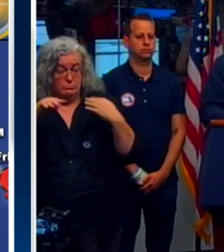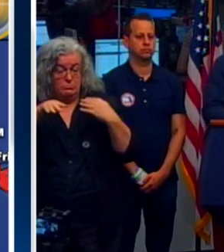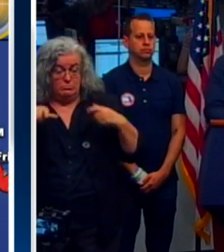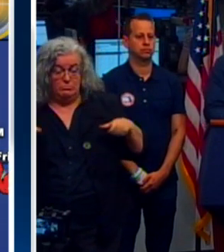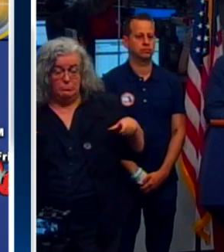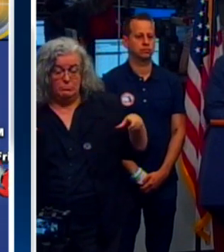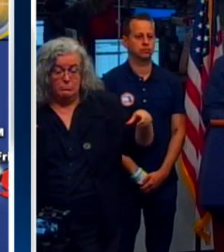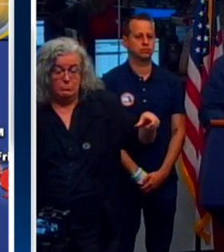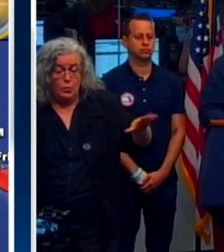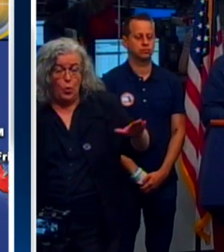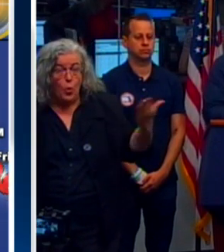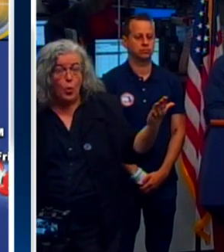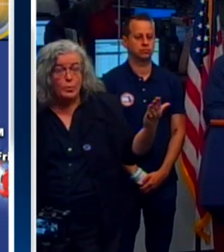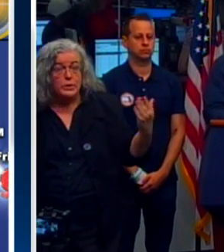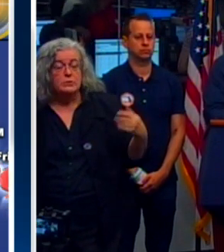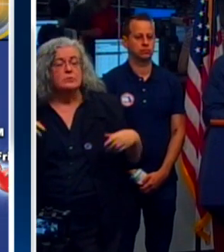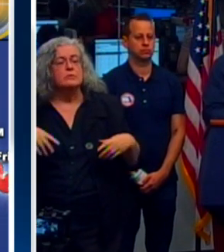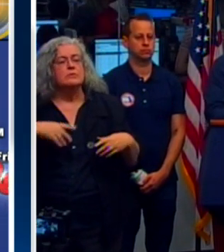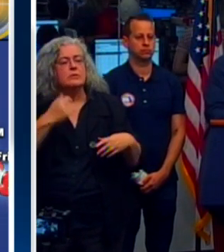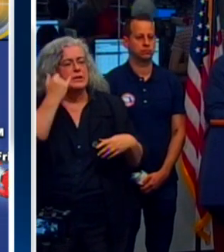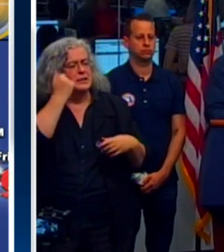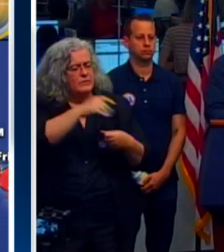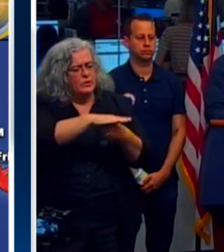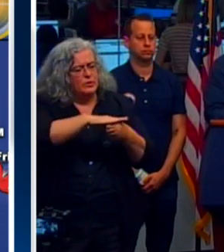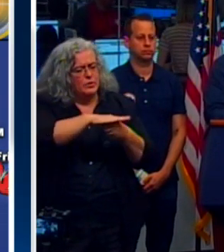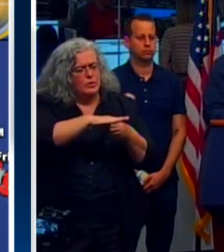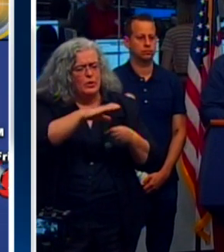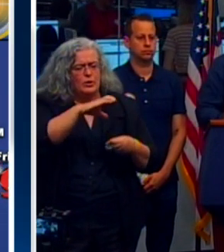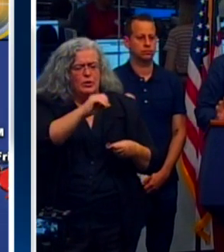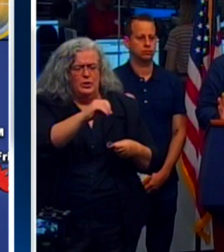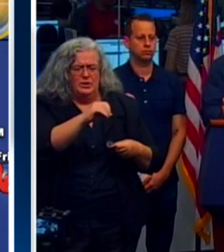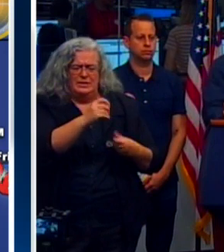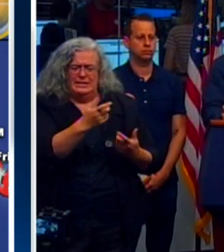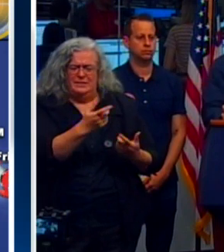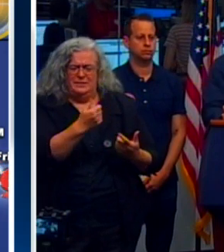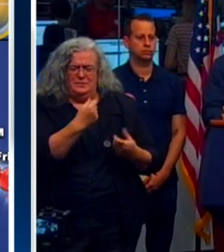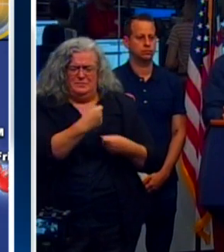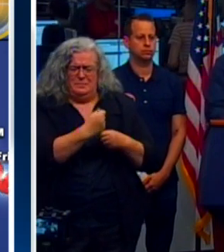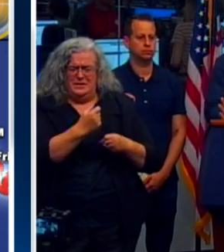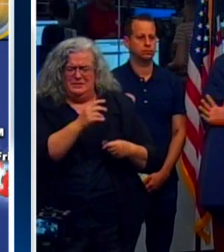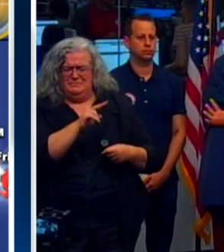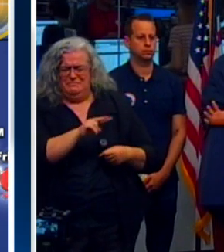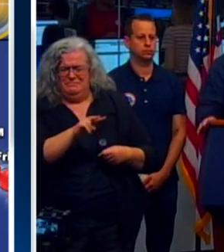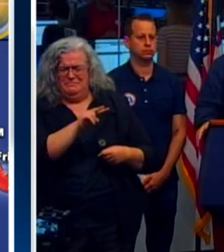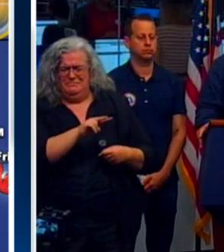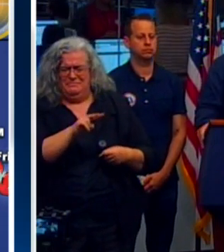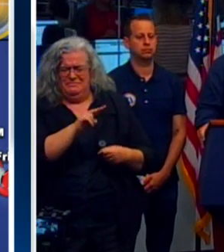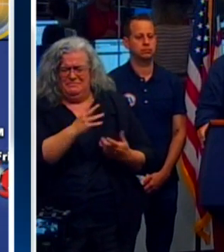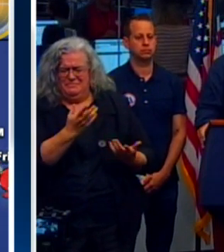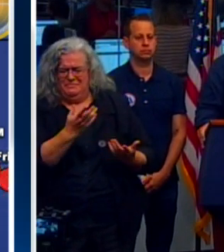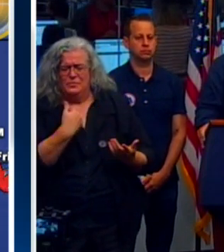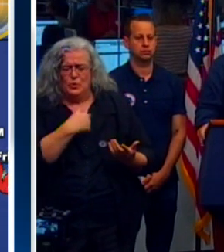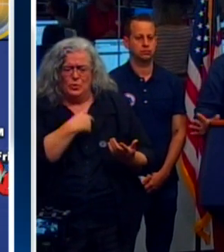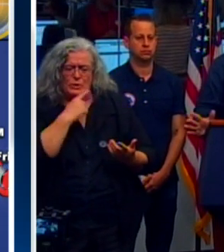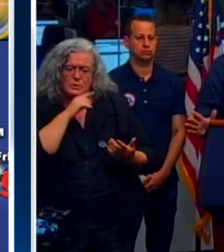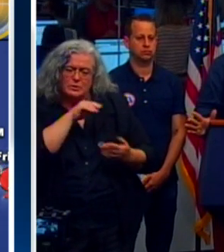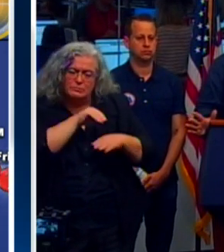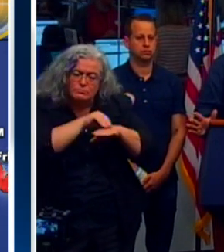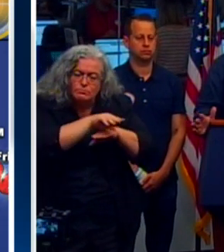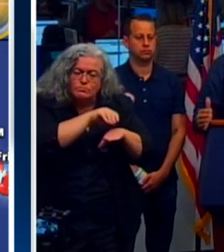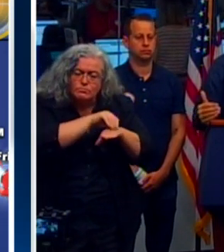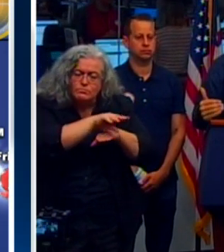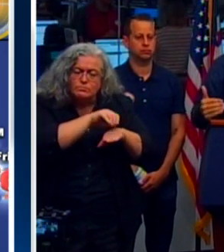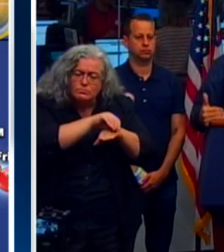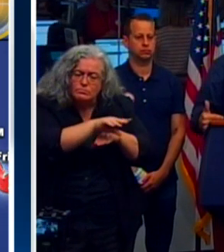that a local community is not acting in a way that makes sense, you we will certainly let them know what we think. But at the same